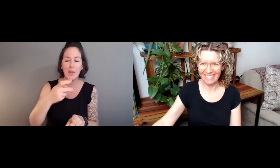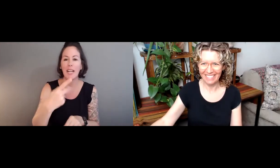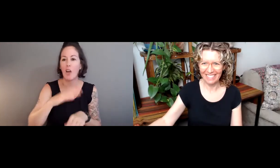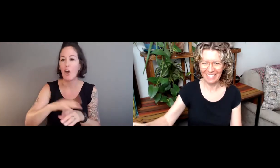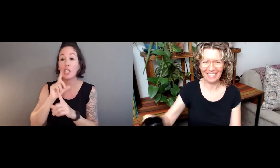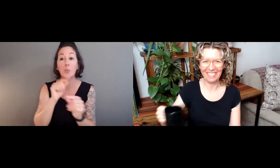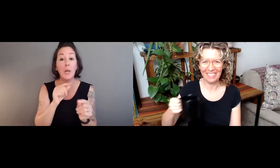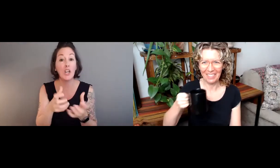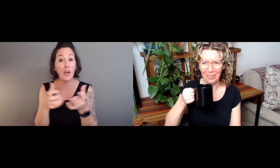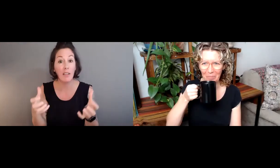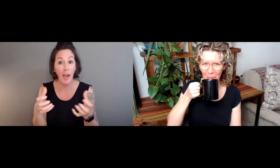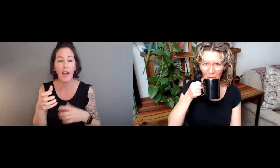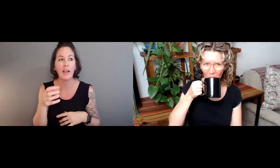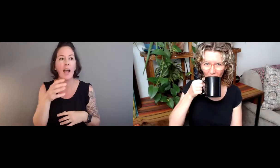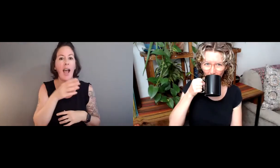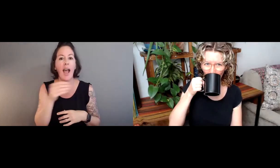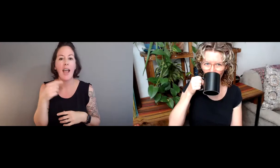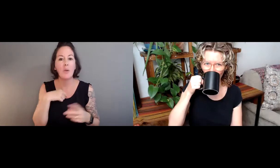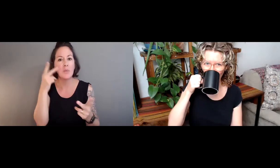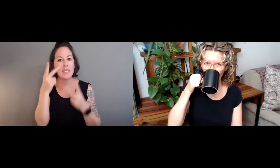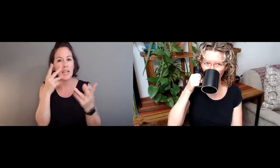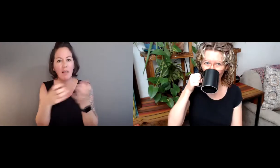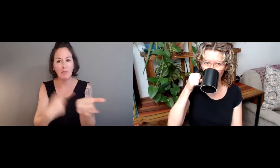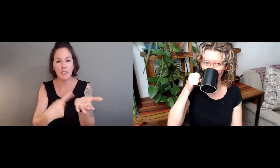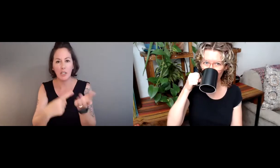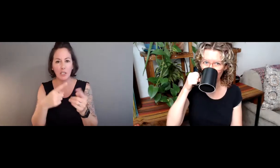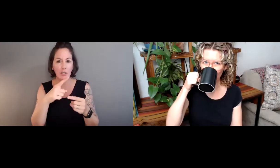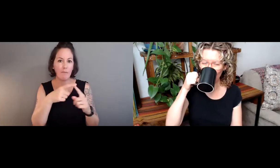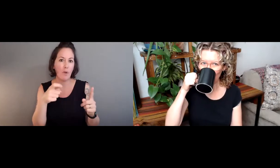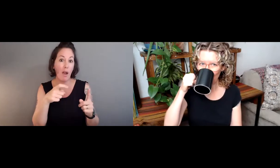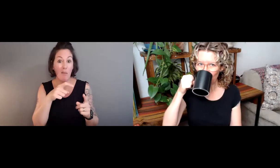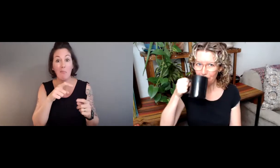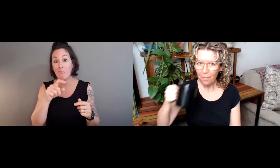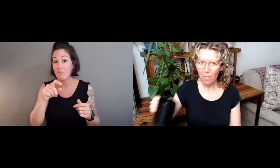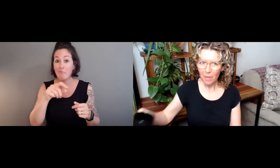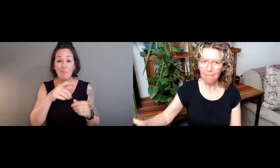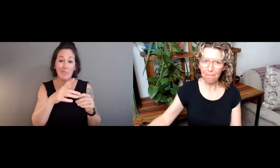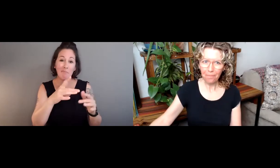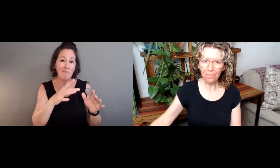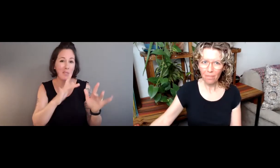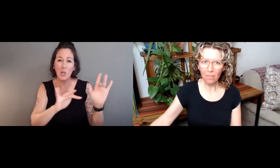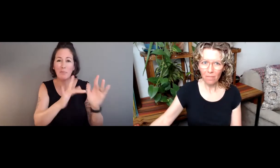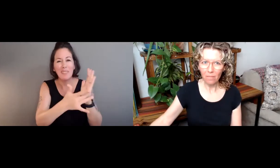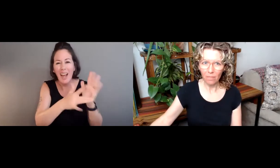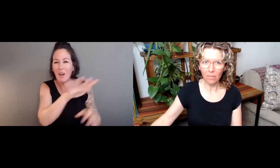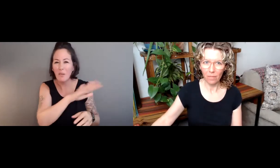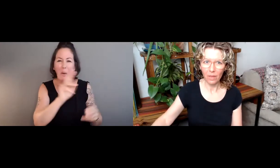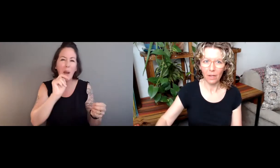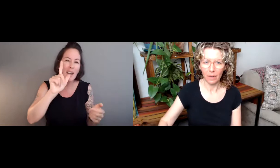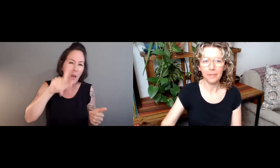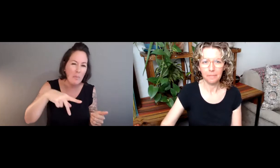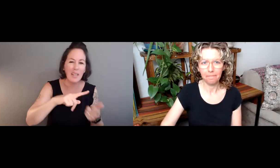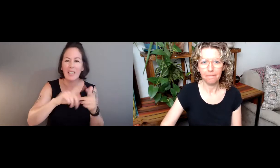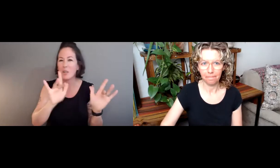I've had so many discussions. Corinne and I are on Twitter a lot. And we see a lot of discussions there from